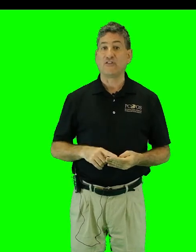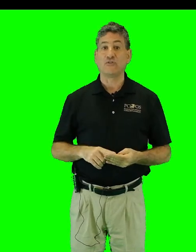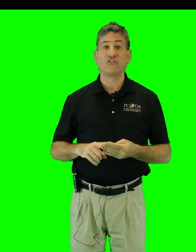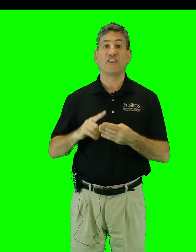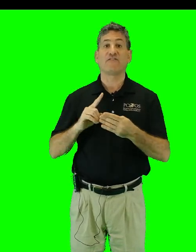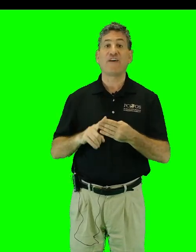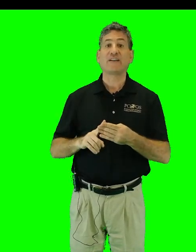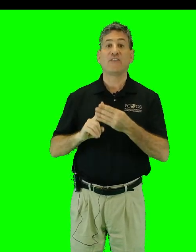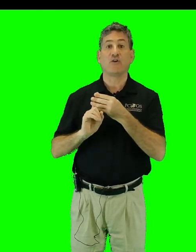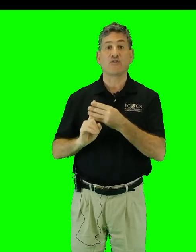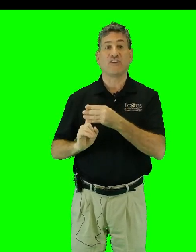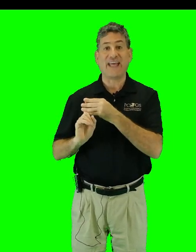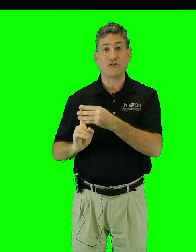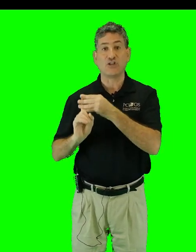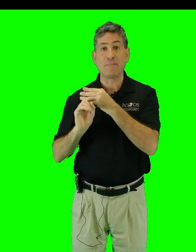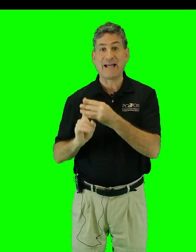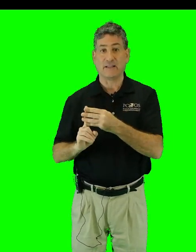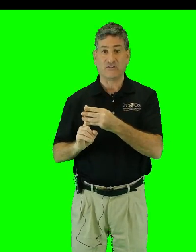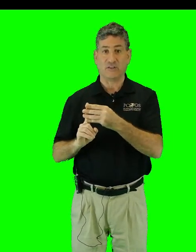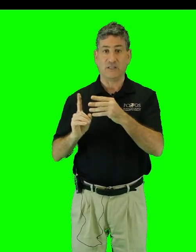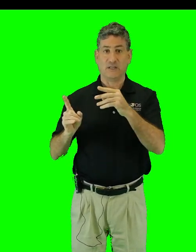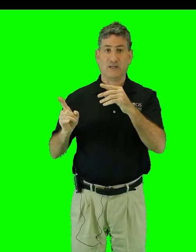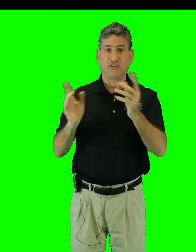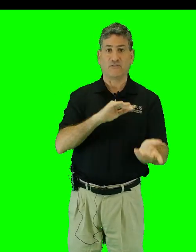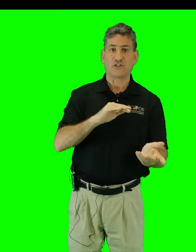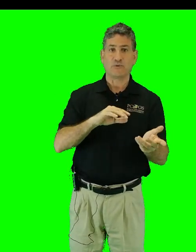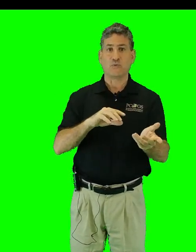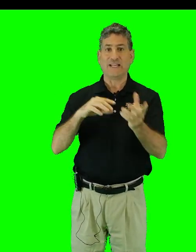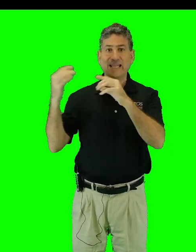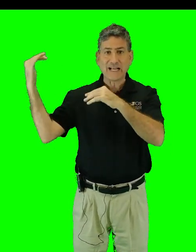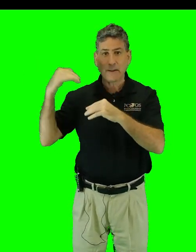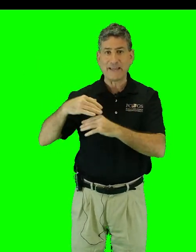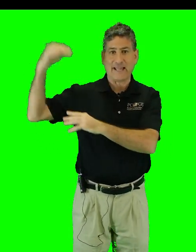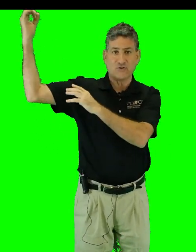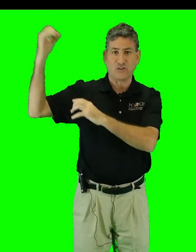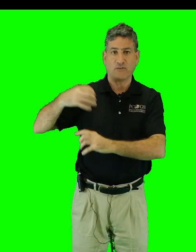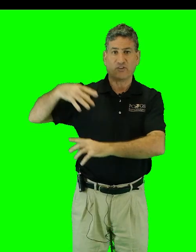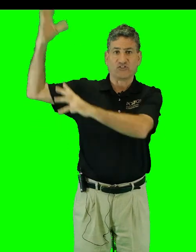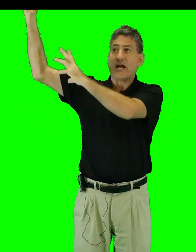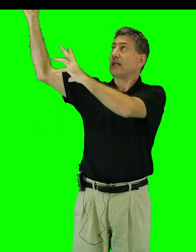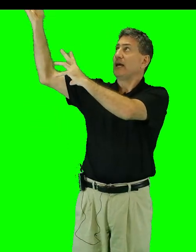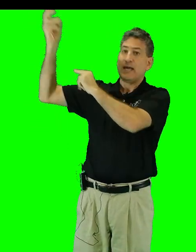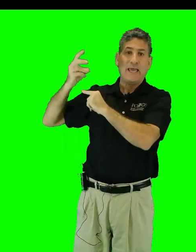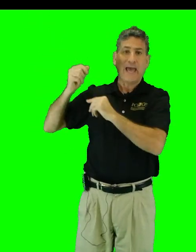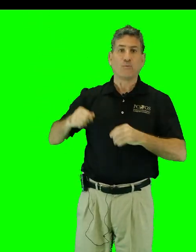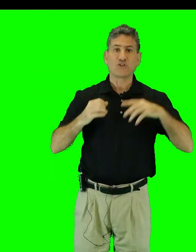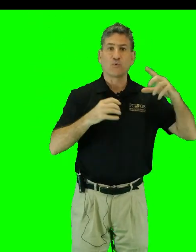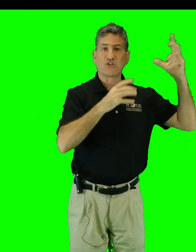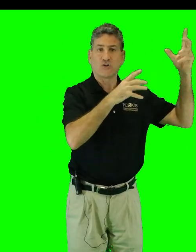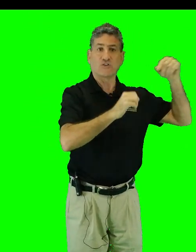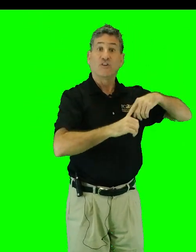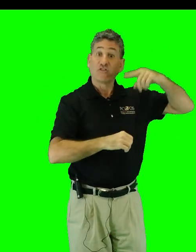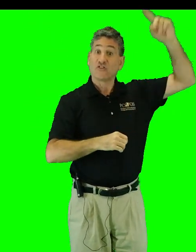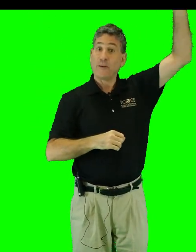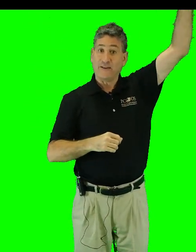uses that affect the Earth's energy balance, the difference between incoming energy from the sun and what's returned to space.